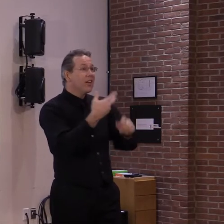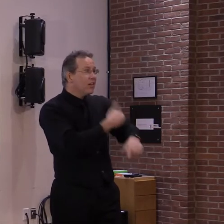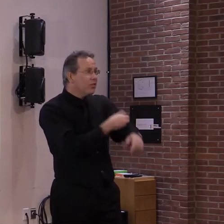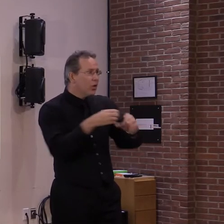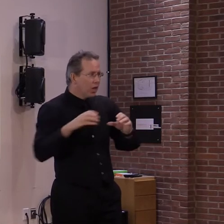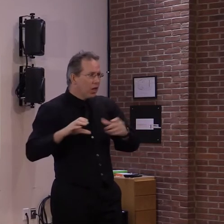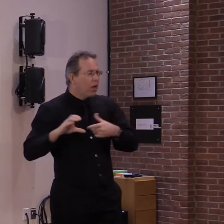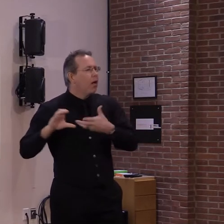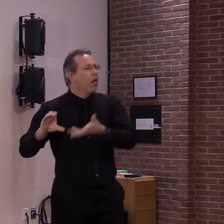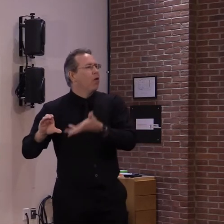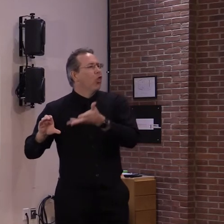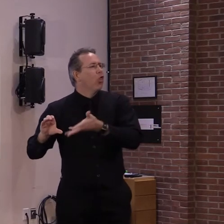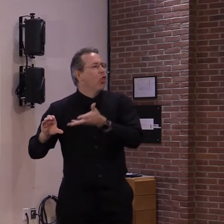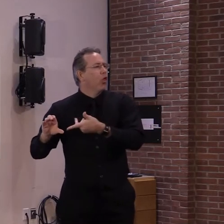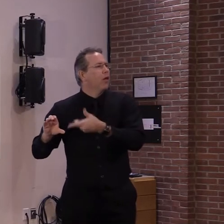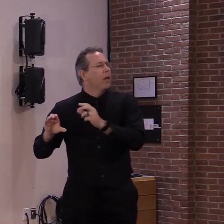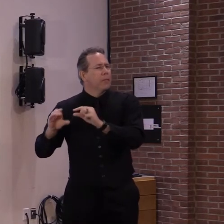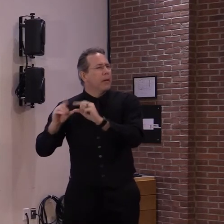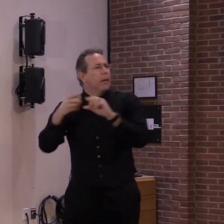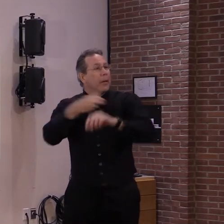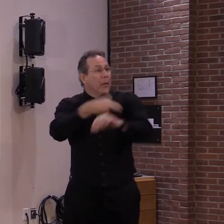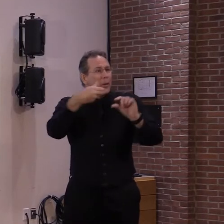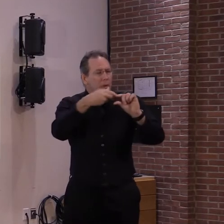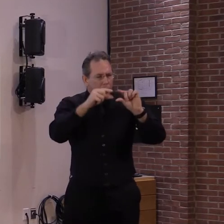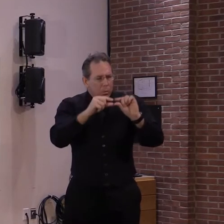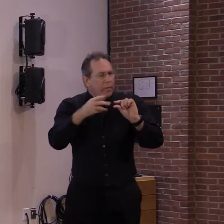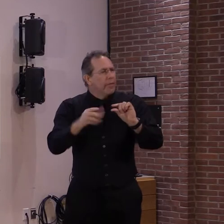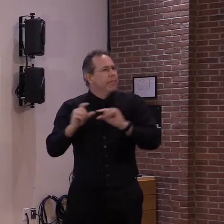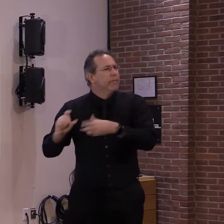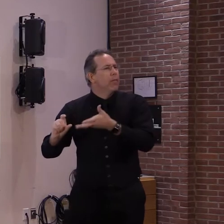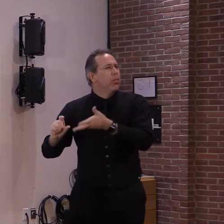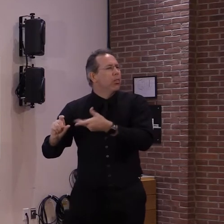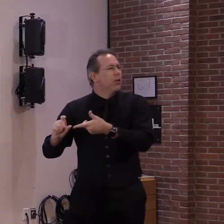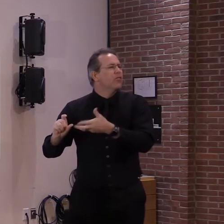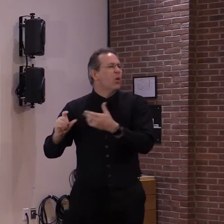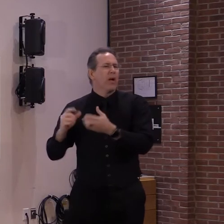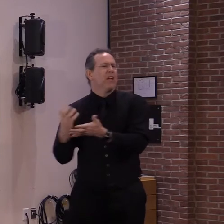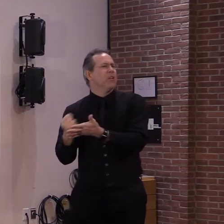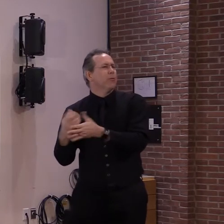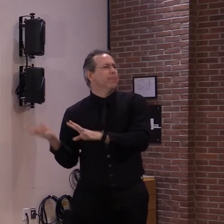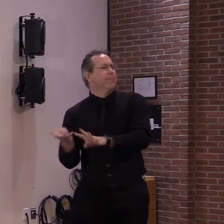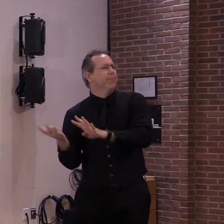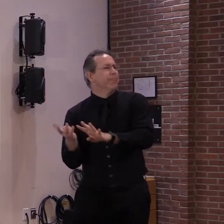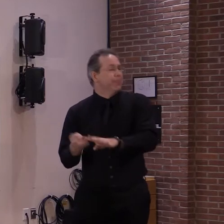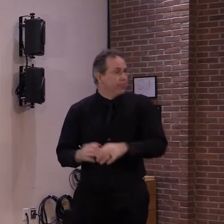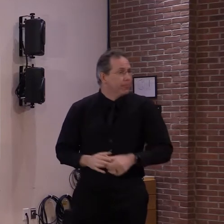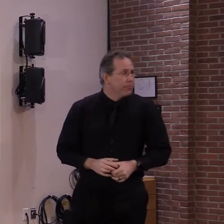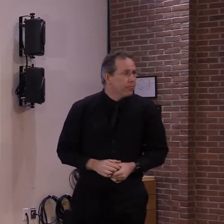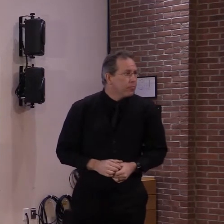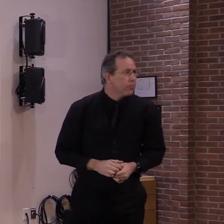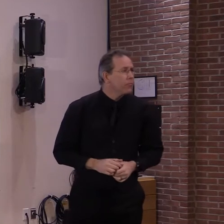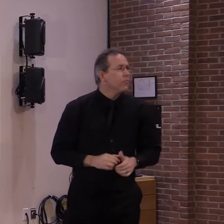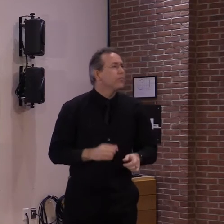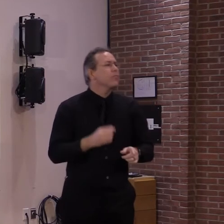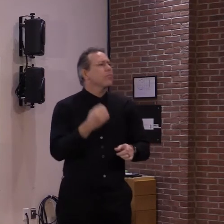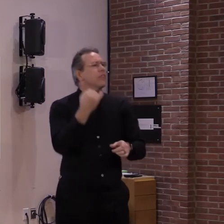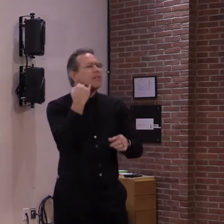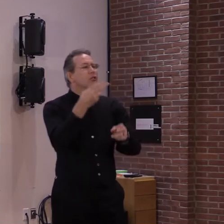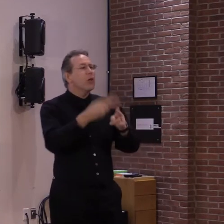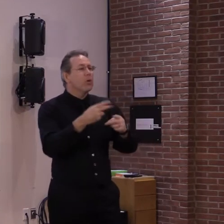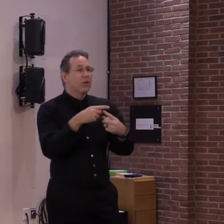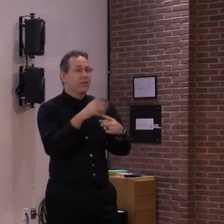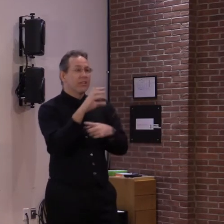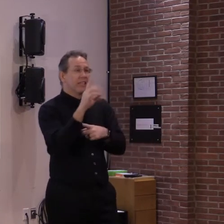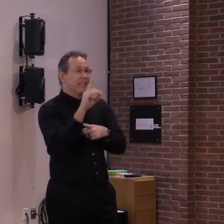several things. But if you look at the CDC website in terms of how this state is doing